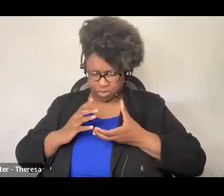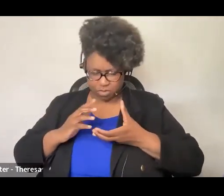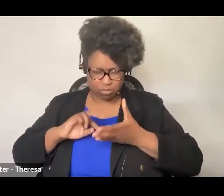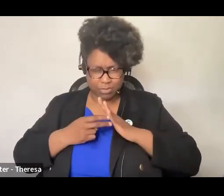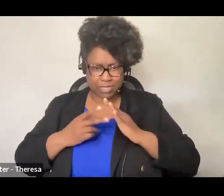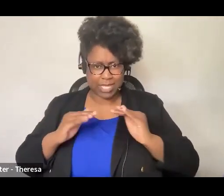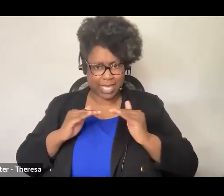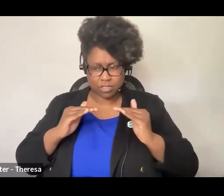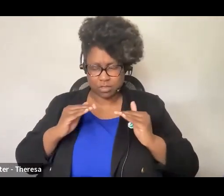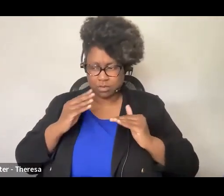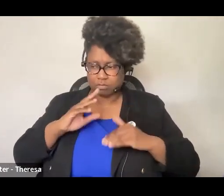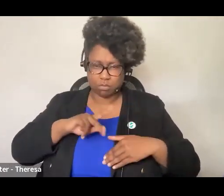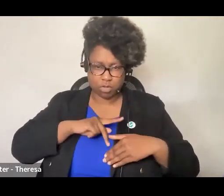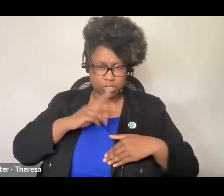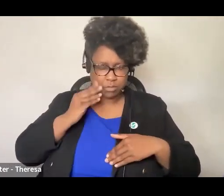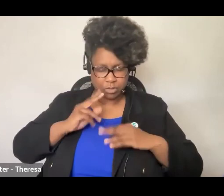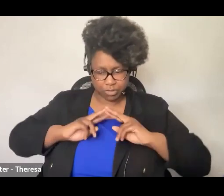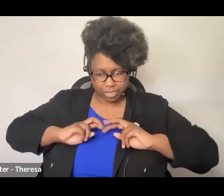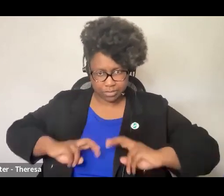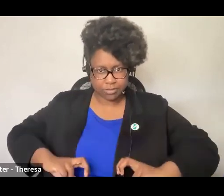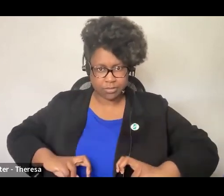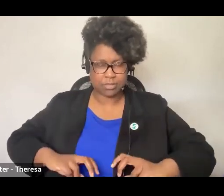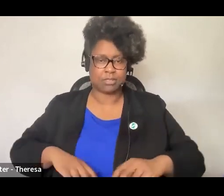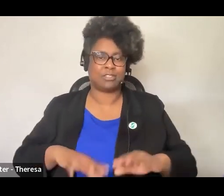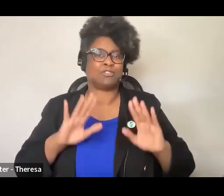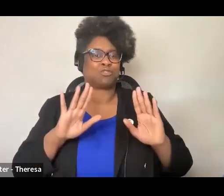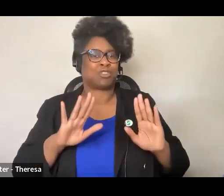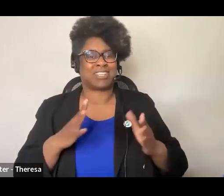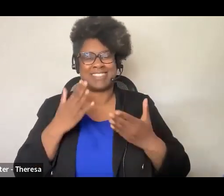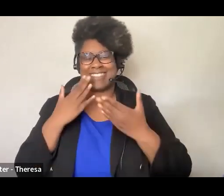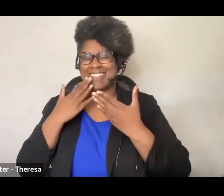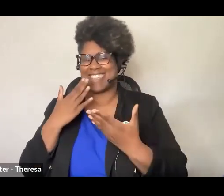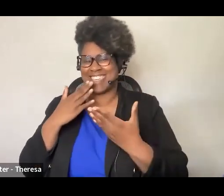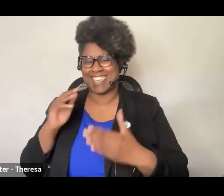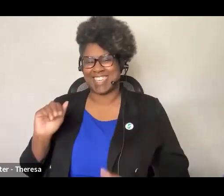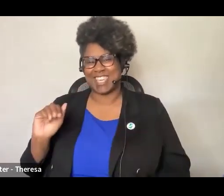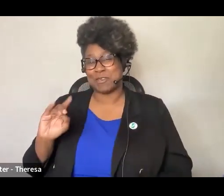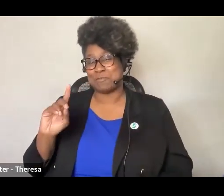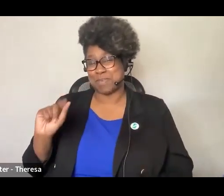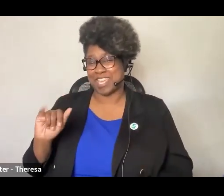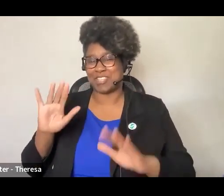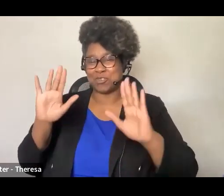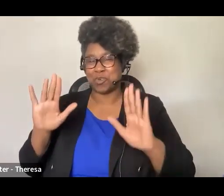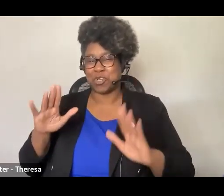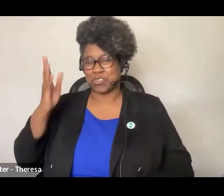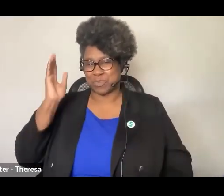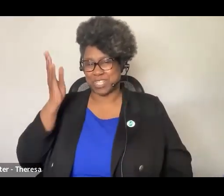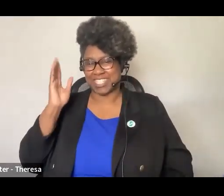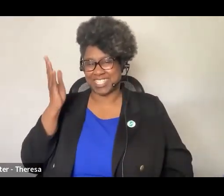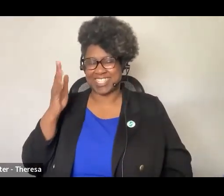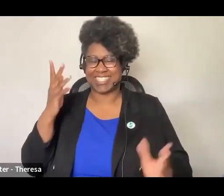experiences yeah great well please join me in thanking Amanda for this wonderful presentation